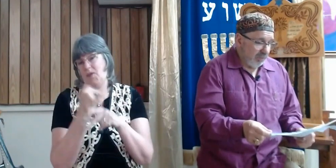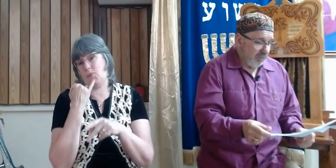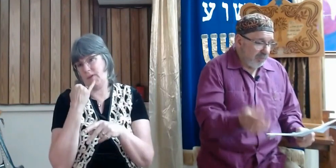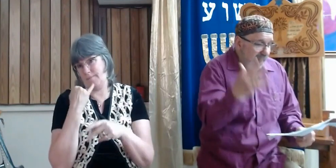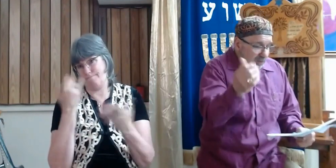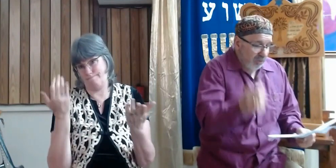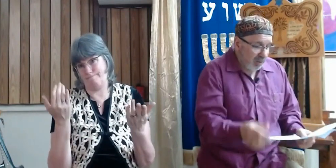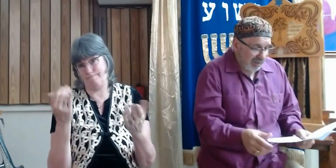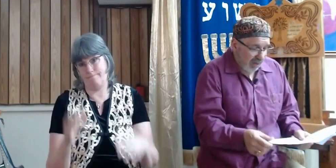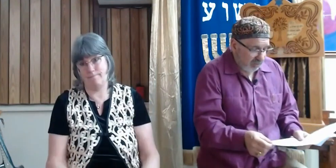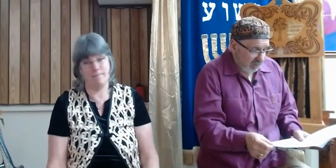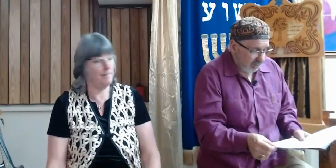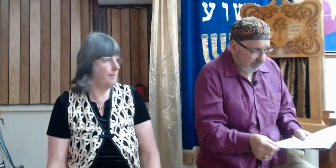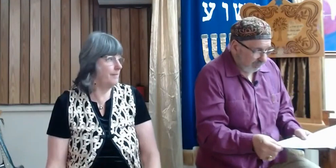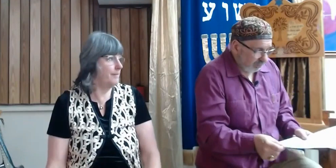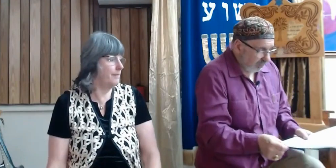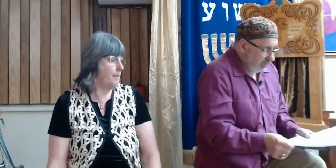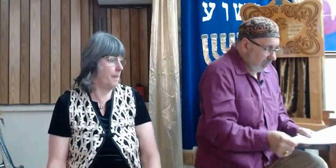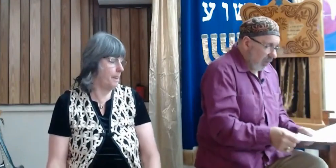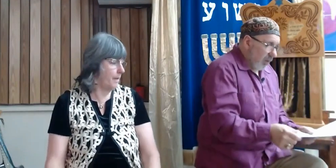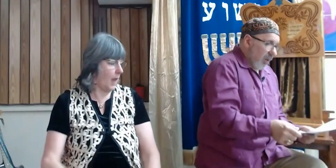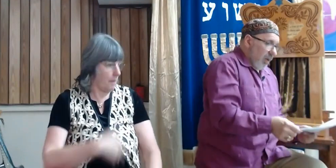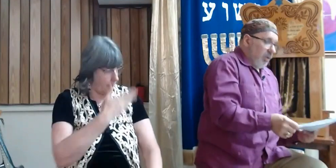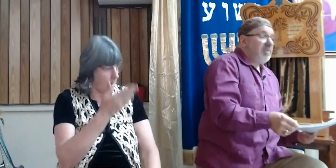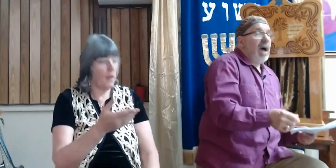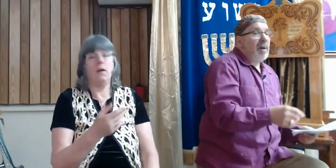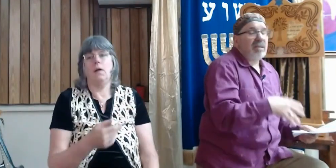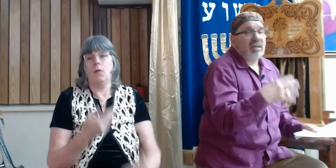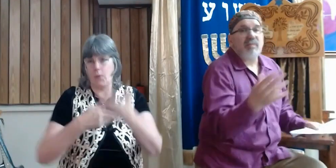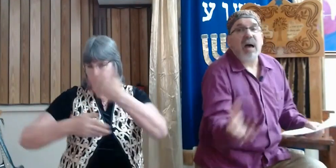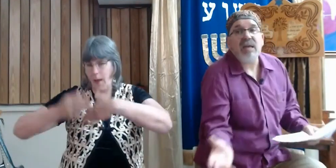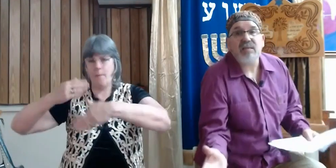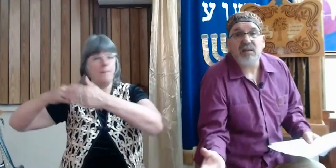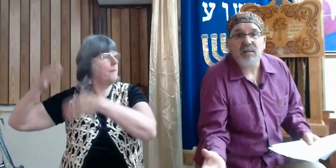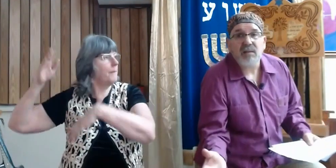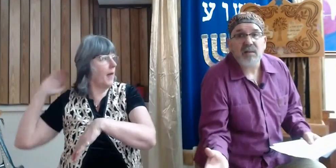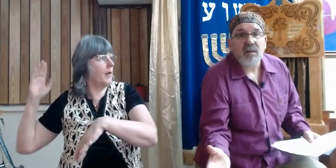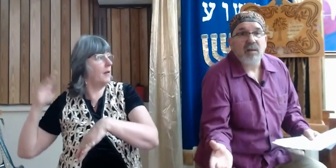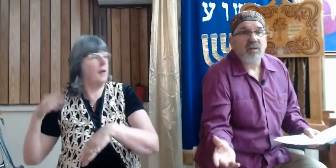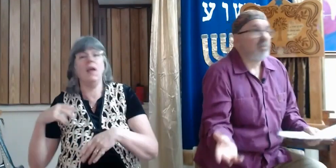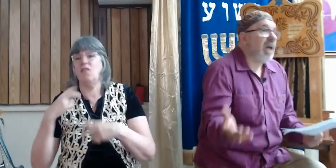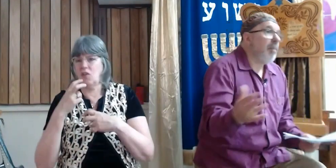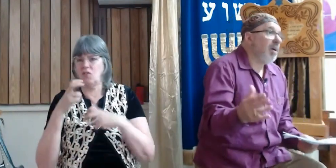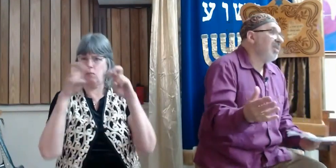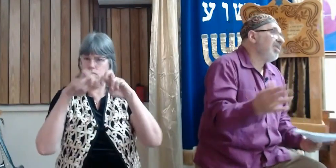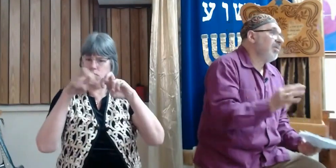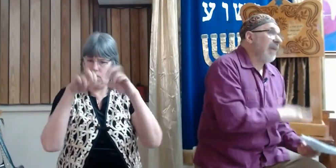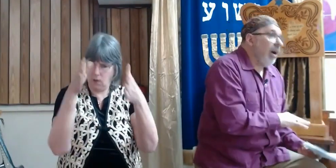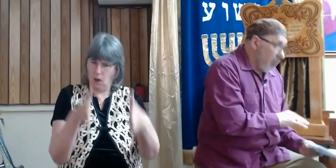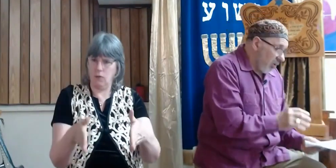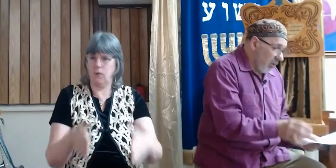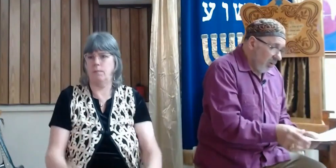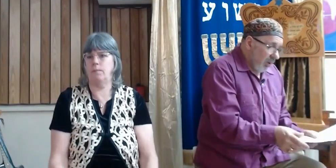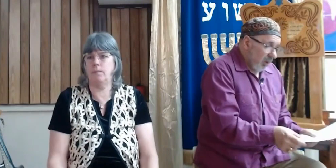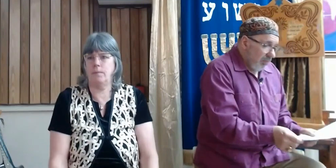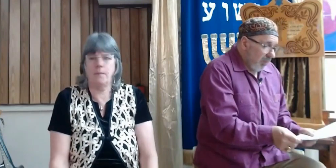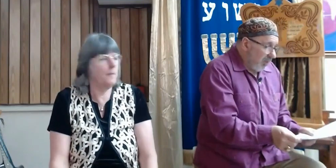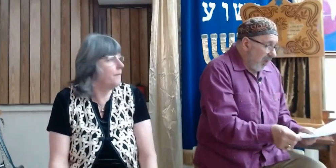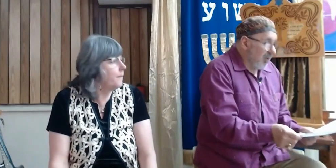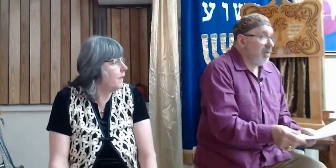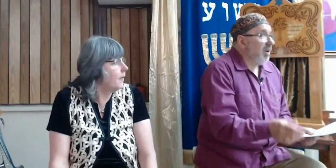So, but back to our scouts. Sometimes I say spies, sometimes I say scouts,